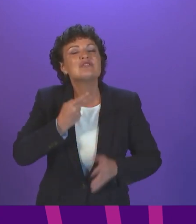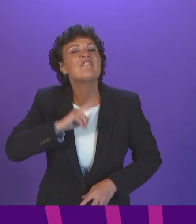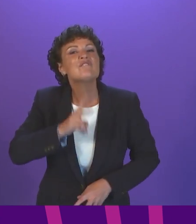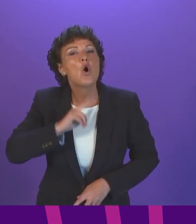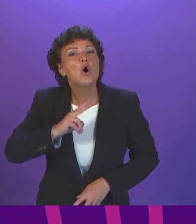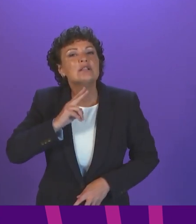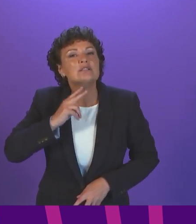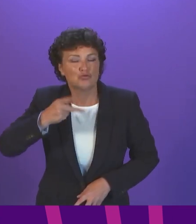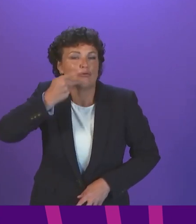If they don't know what they are.